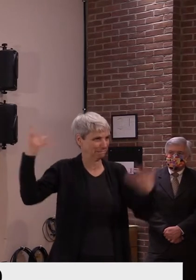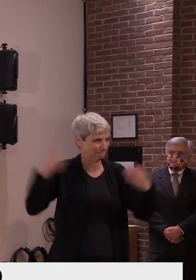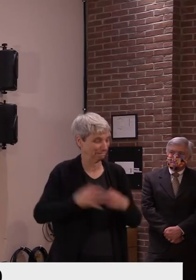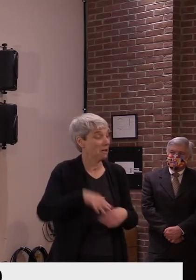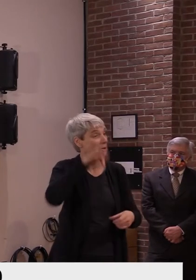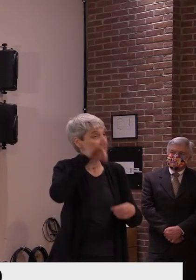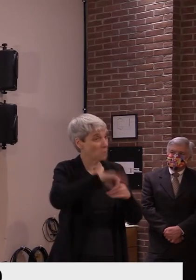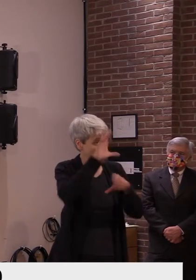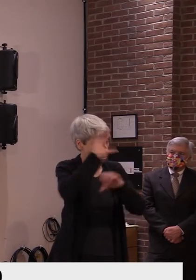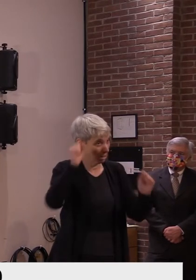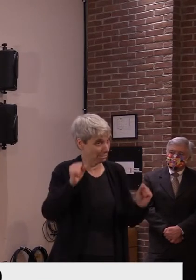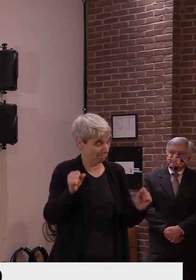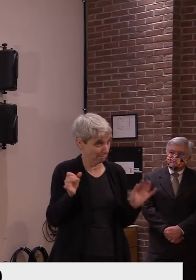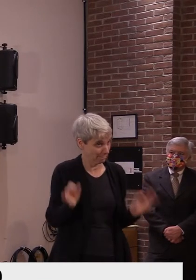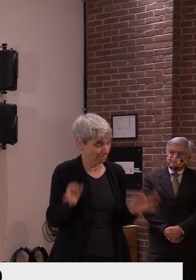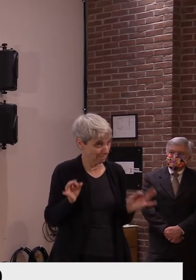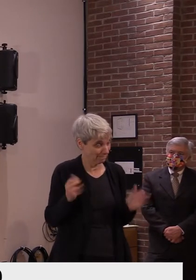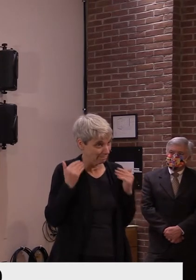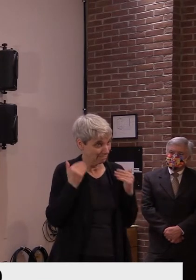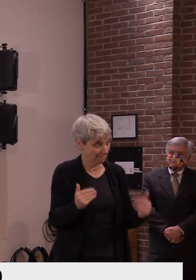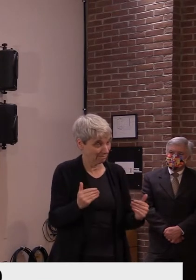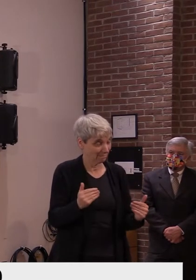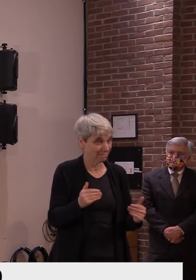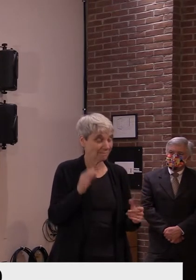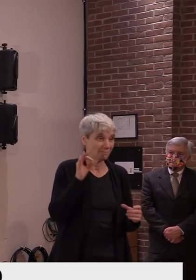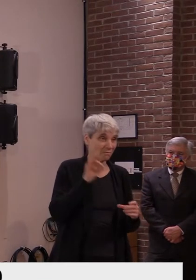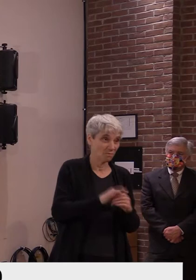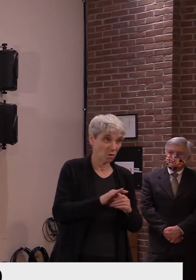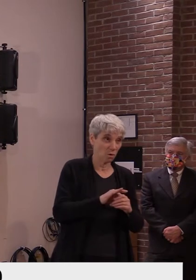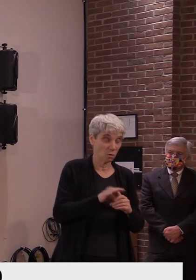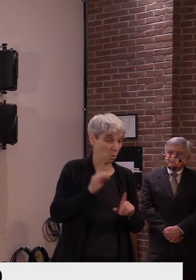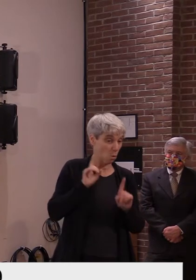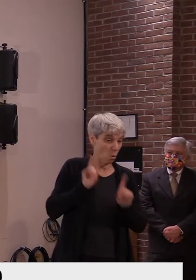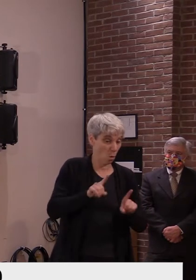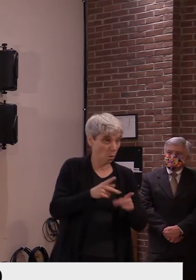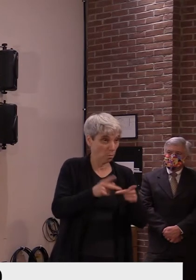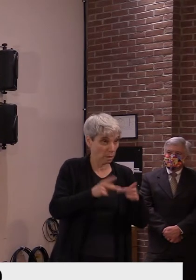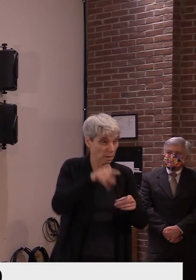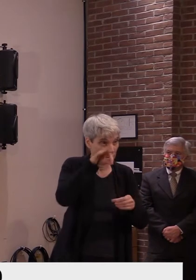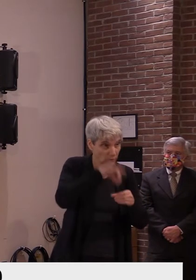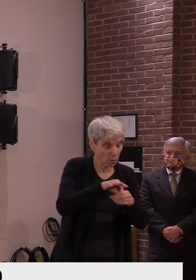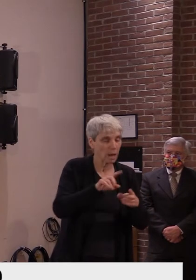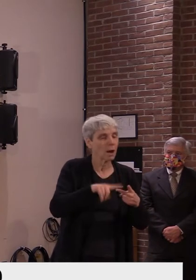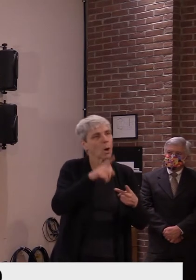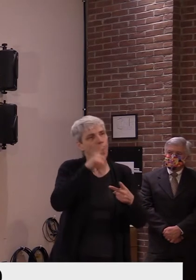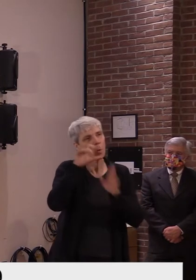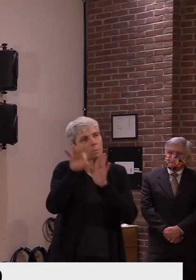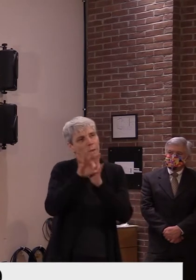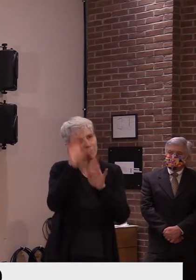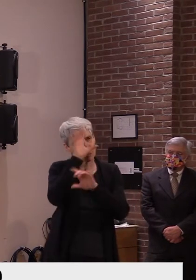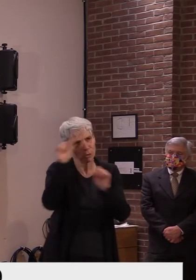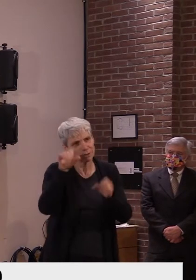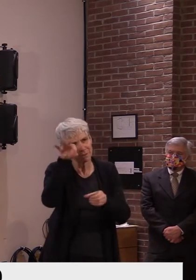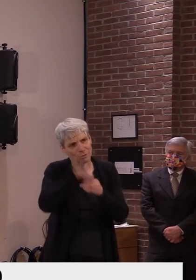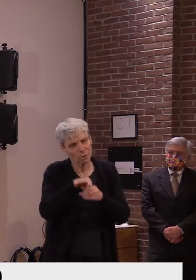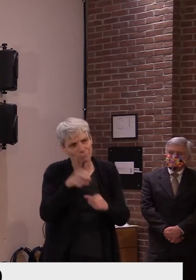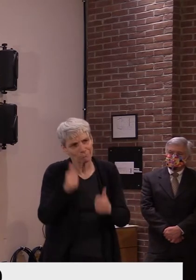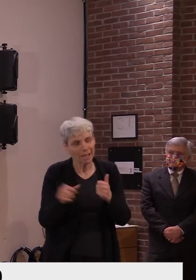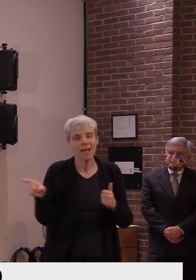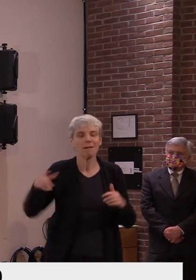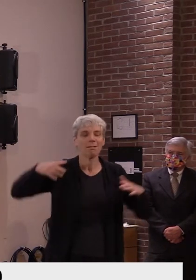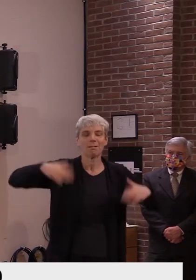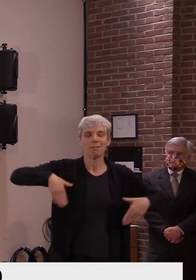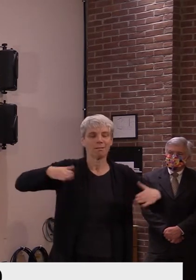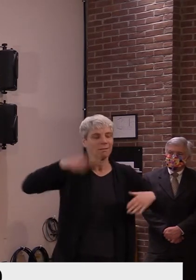how you're voting this time around, uh, both in person and then for perhaps president? Yeah, I have, uh, have not. Um, I'll be